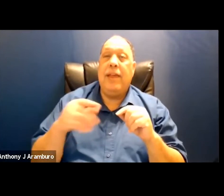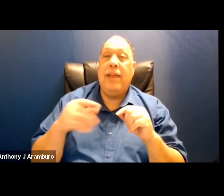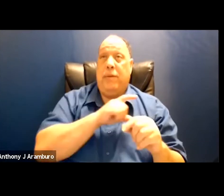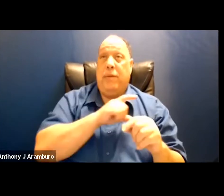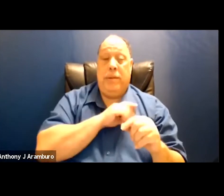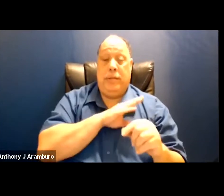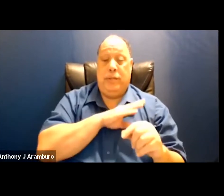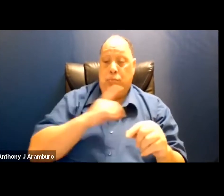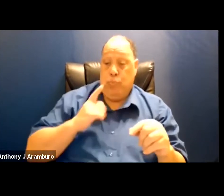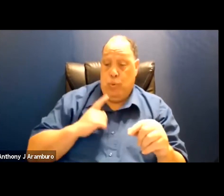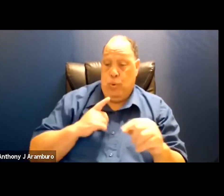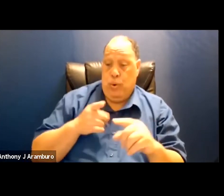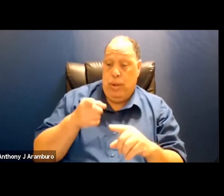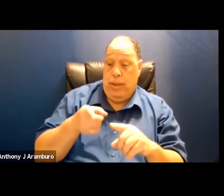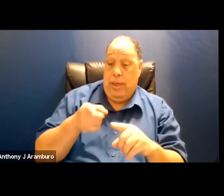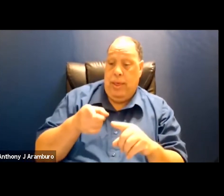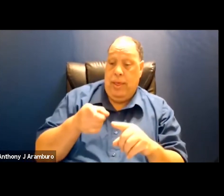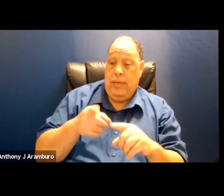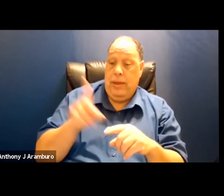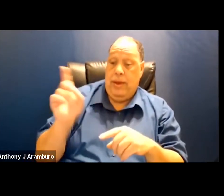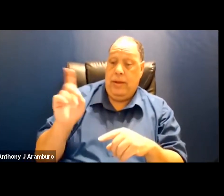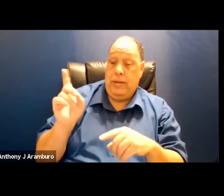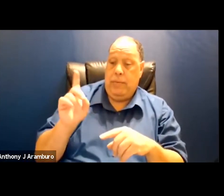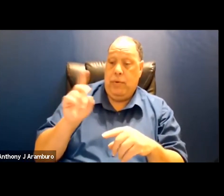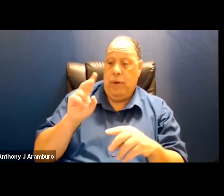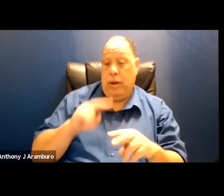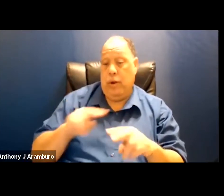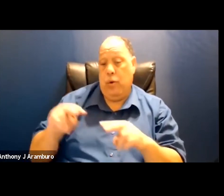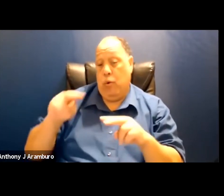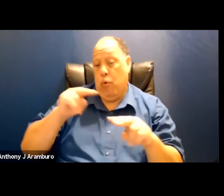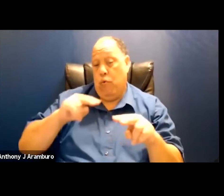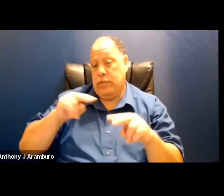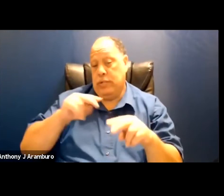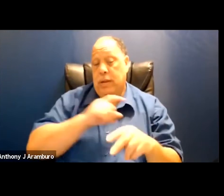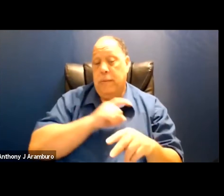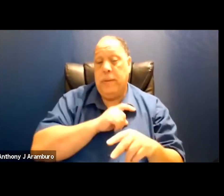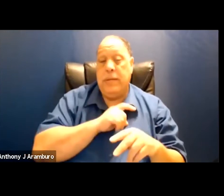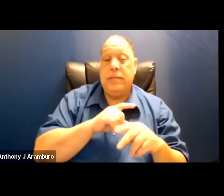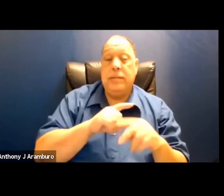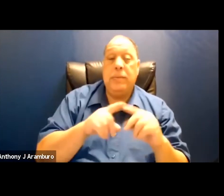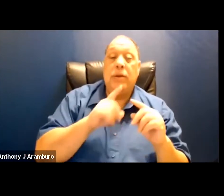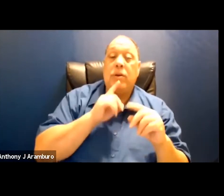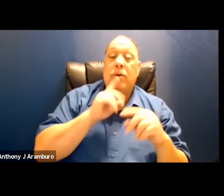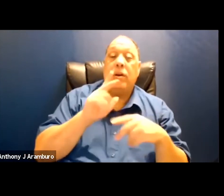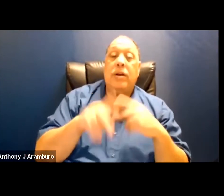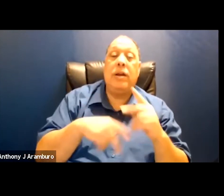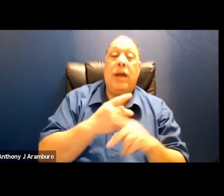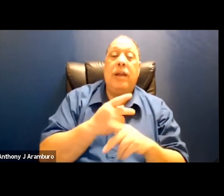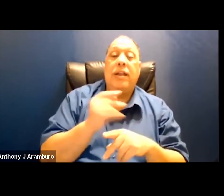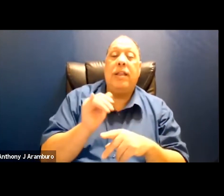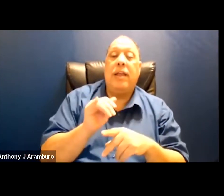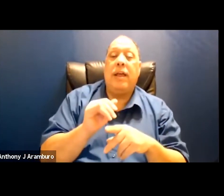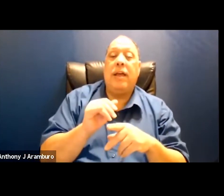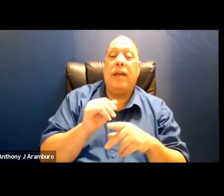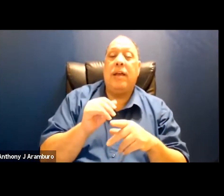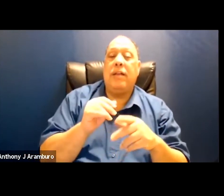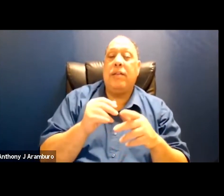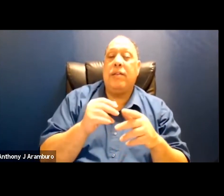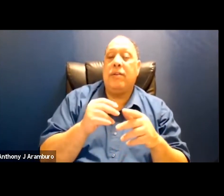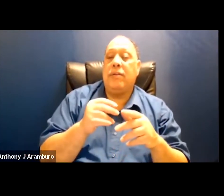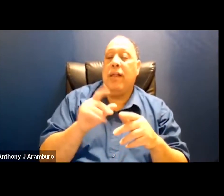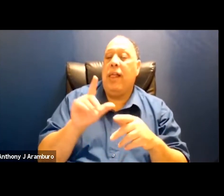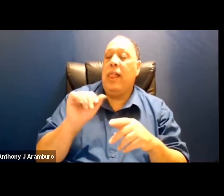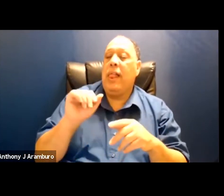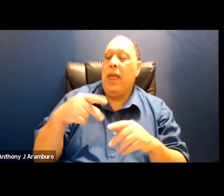supposed to be a sort of a democratic oversight of the police but in fact are sort of like a little uh helpers or lapdogs of the